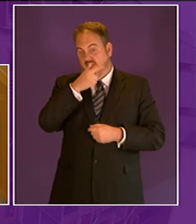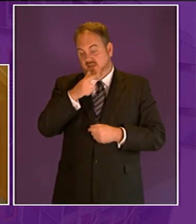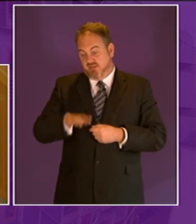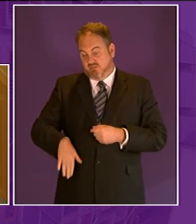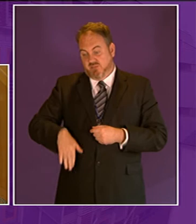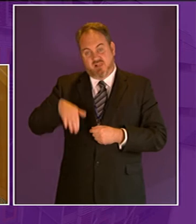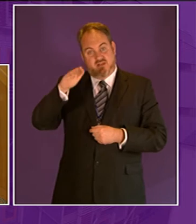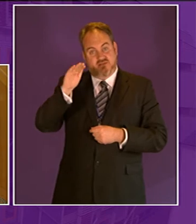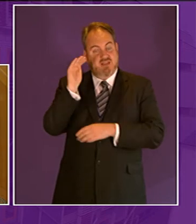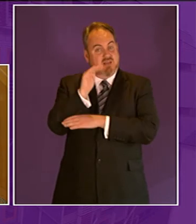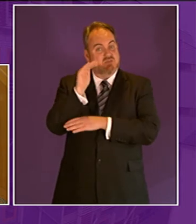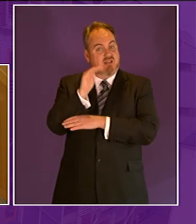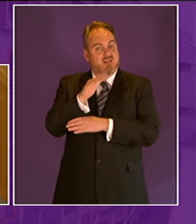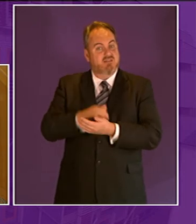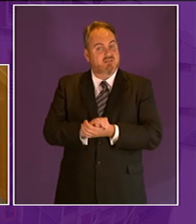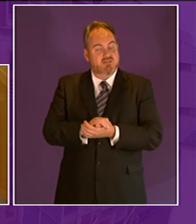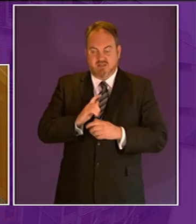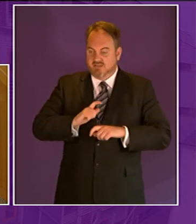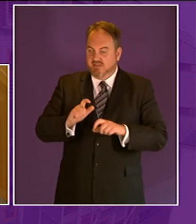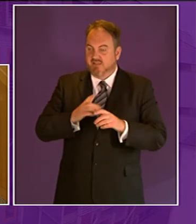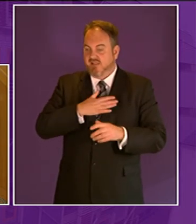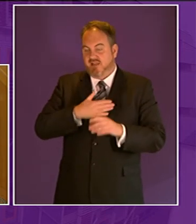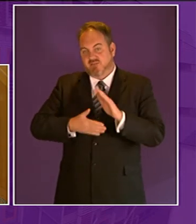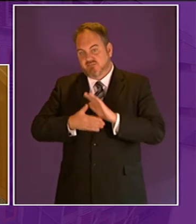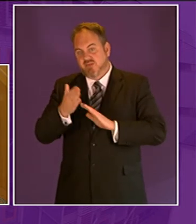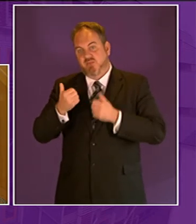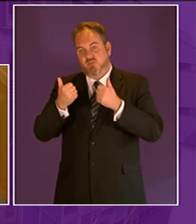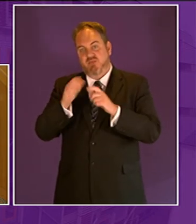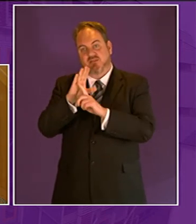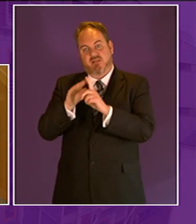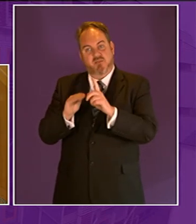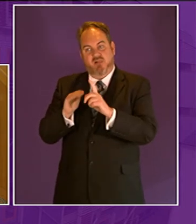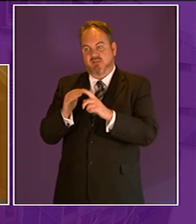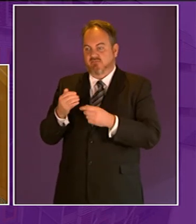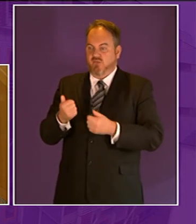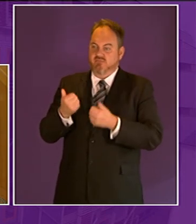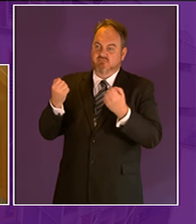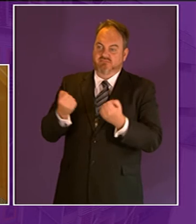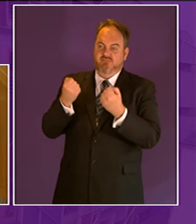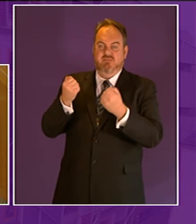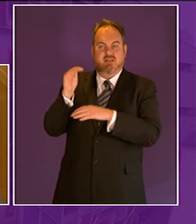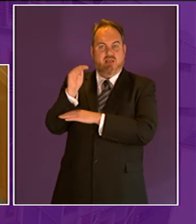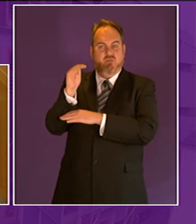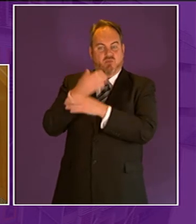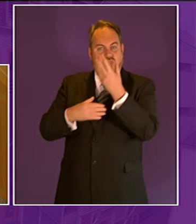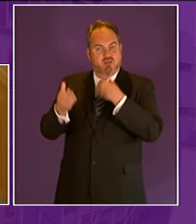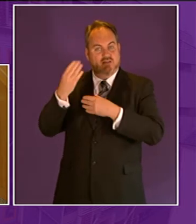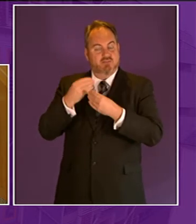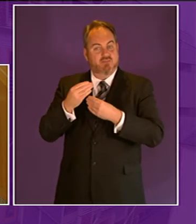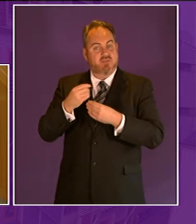childhood outdoors and continue to try to be a good example of the benefits of outdoor learning i was also fortunate to live on the doorstep of the